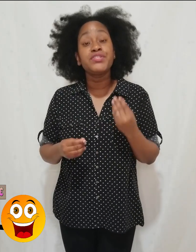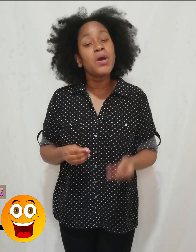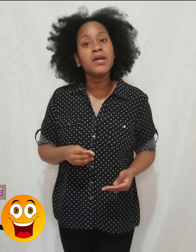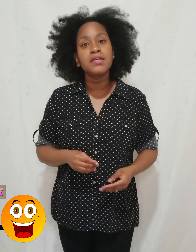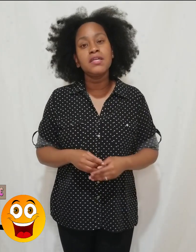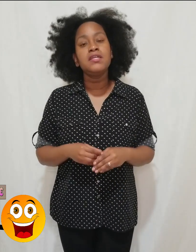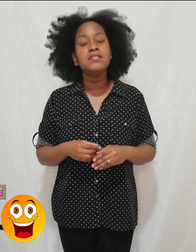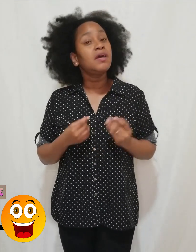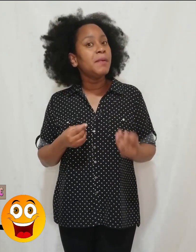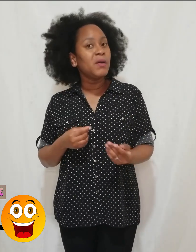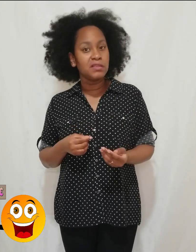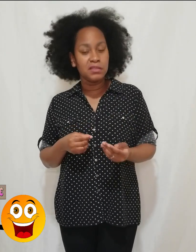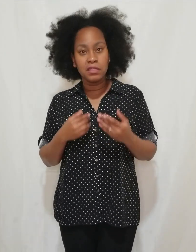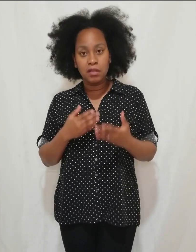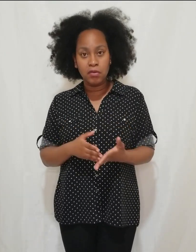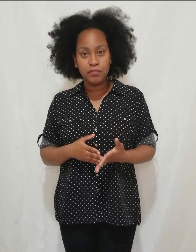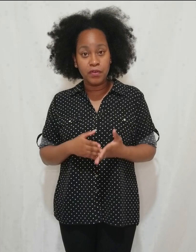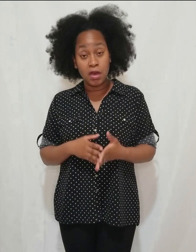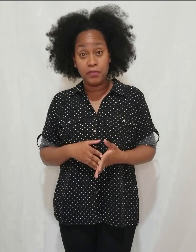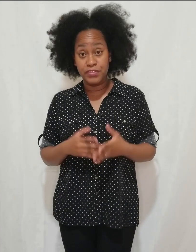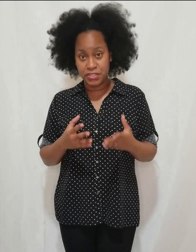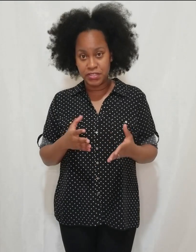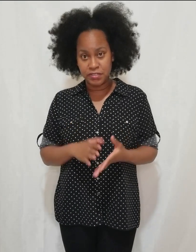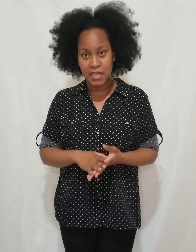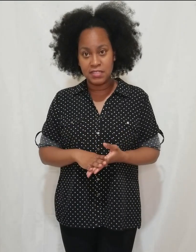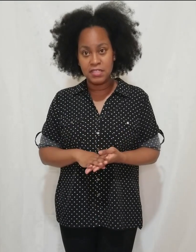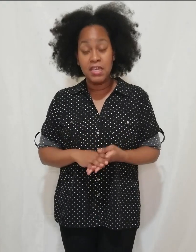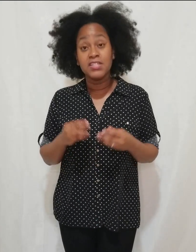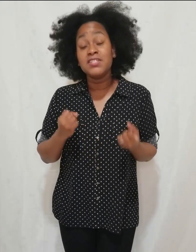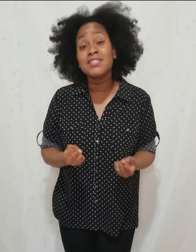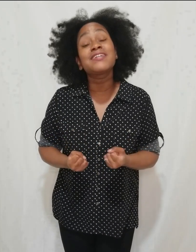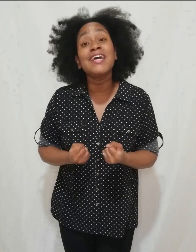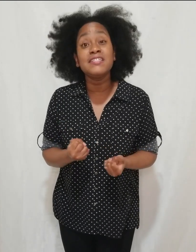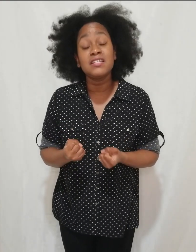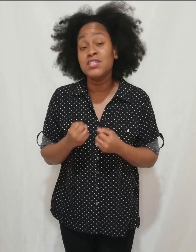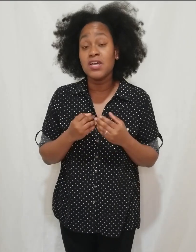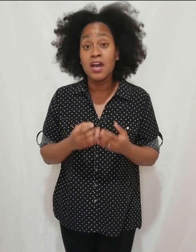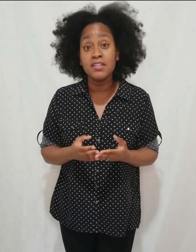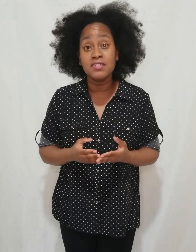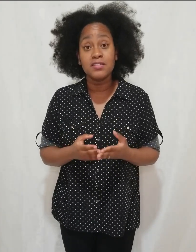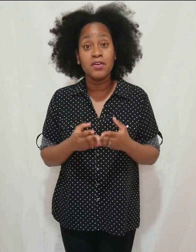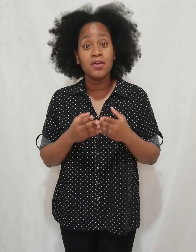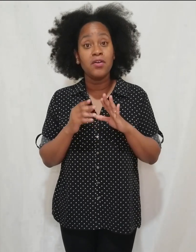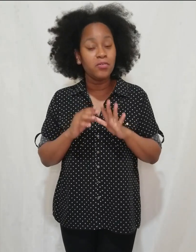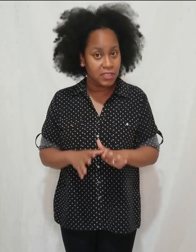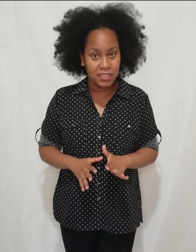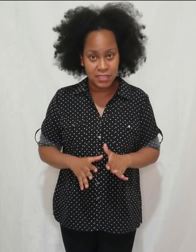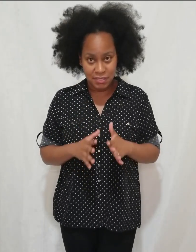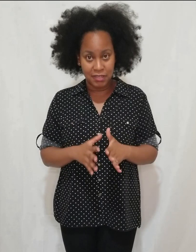song is about the love of Jesus Christ. Jesus Christ is God's only son